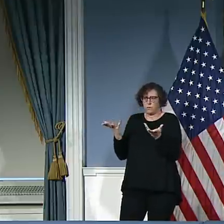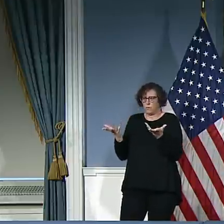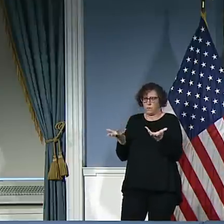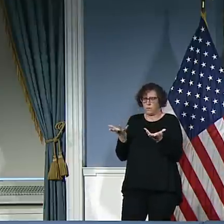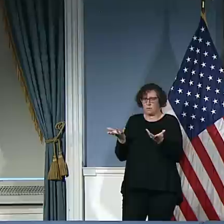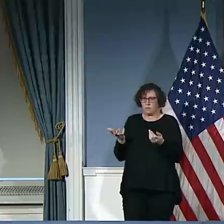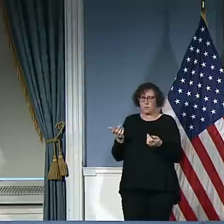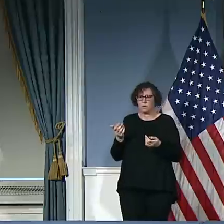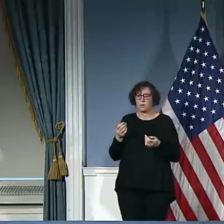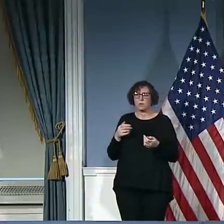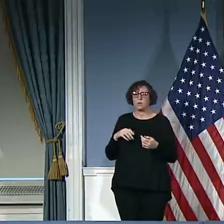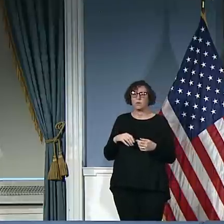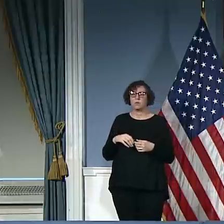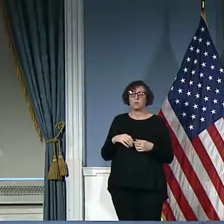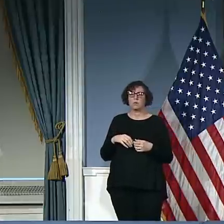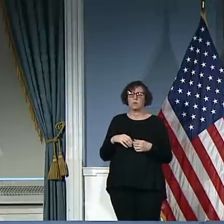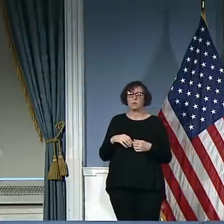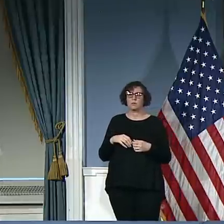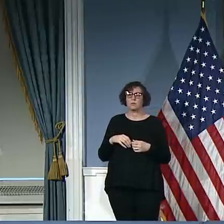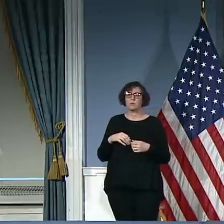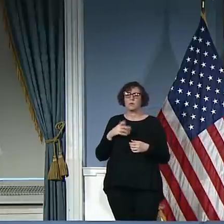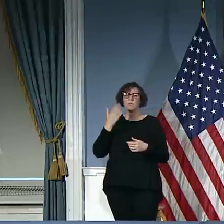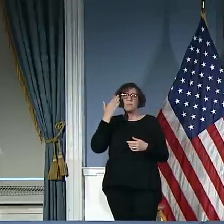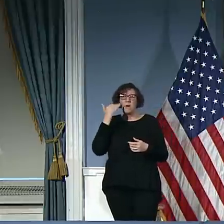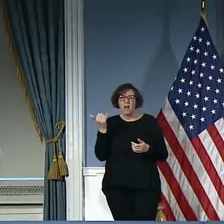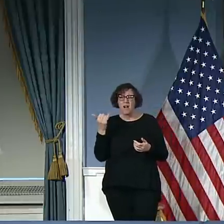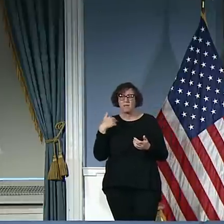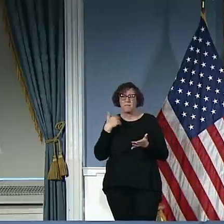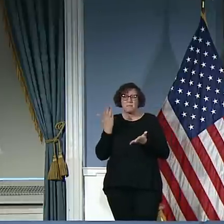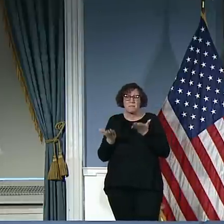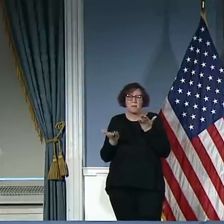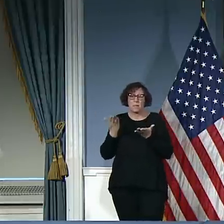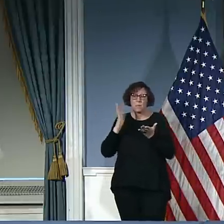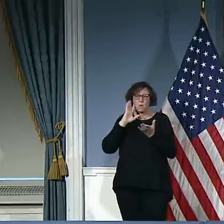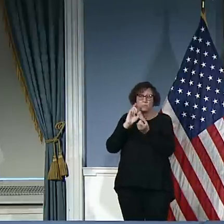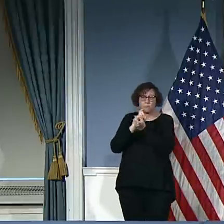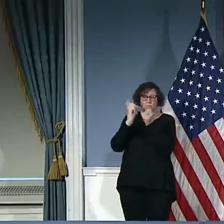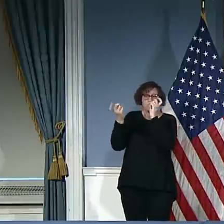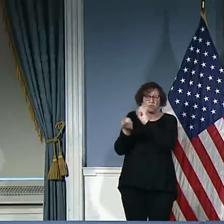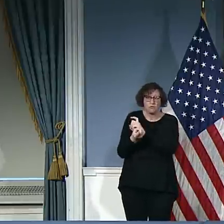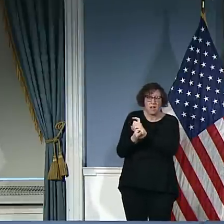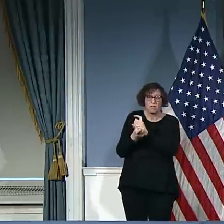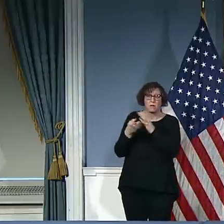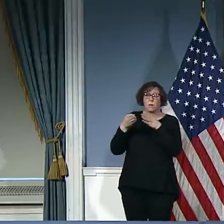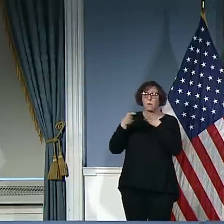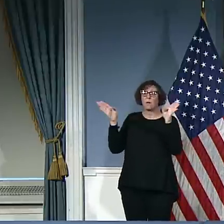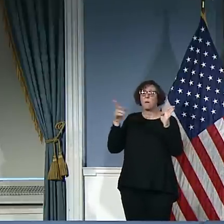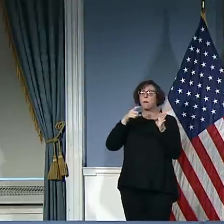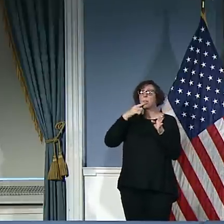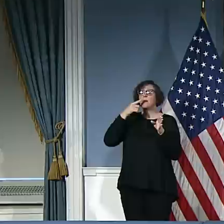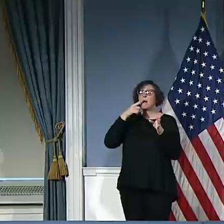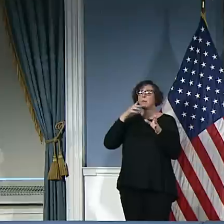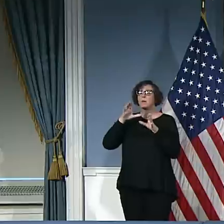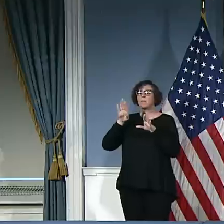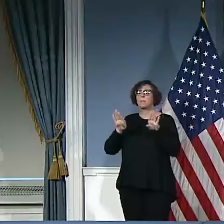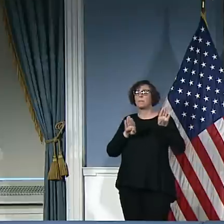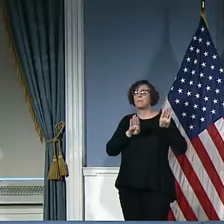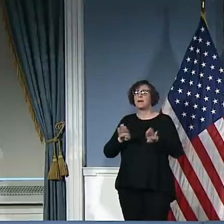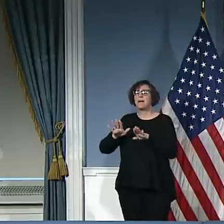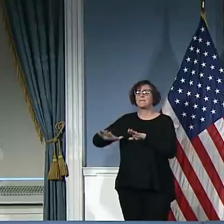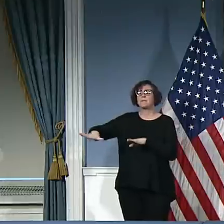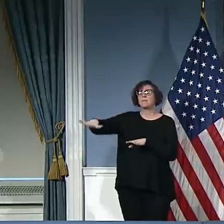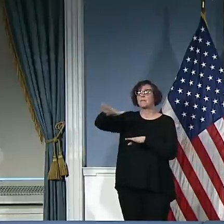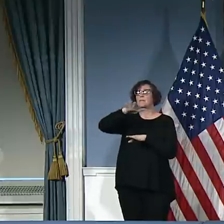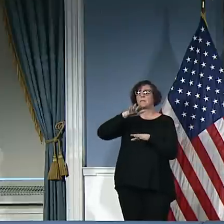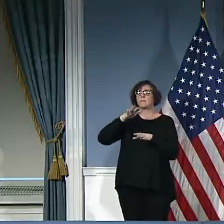perhaps that might change public behavior. Maybe somebody who's sick can avoid a hospital that's overrun currently and